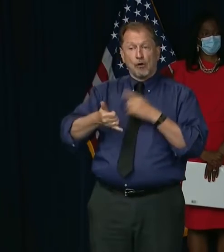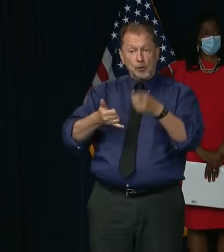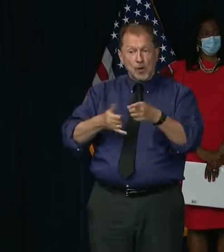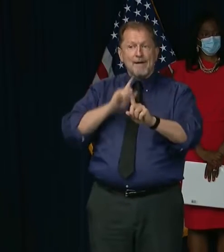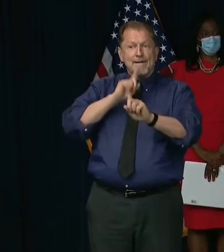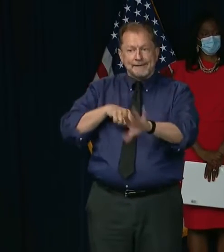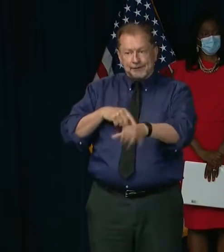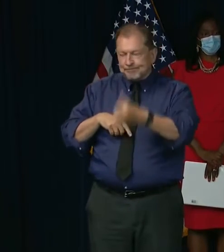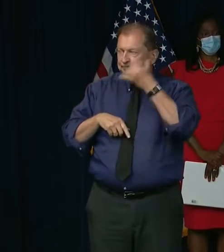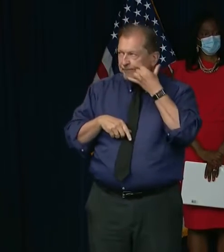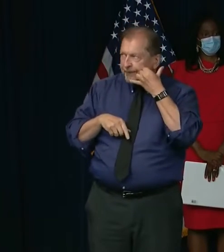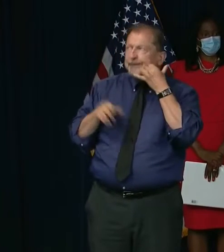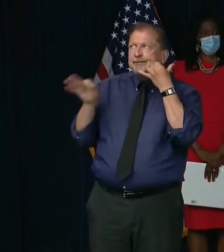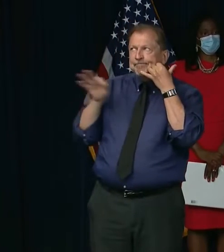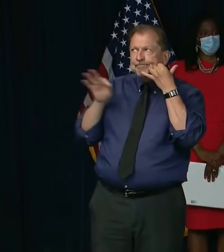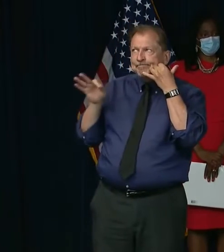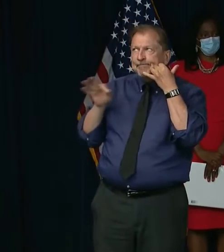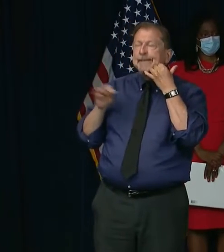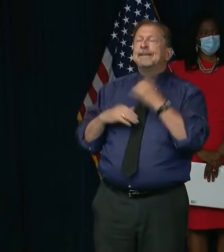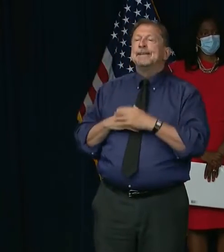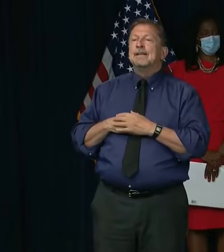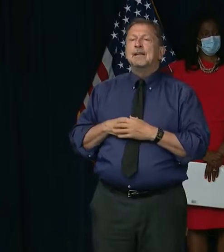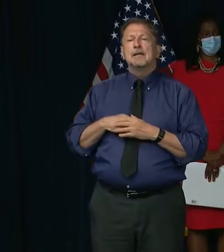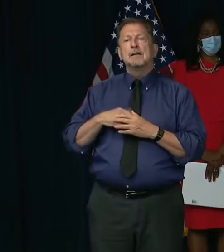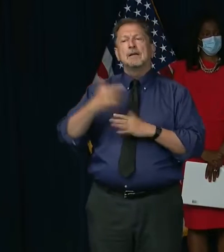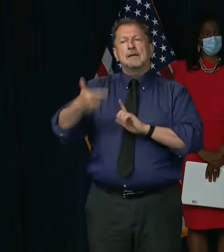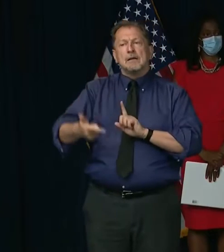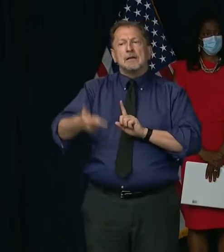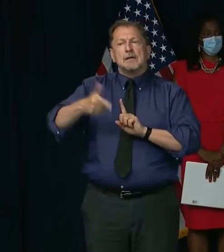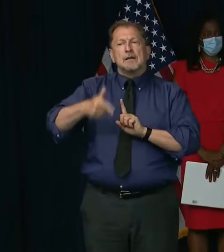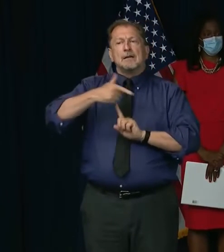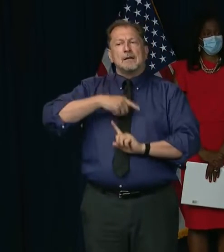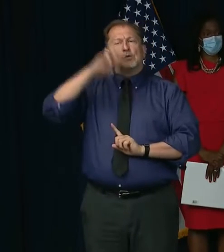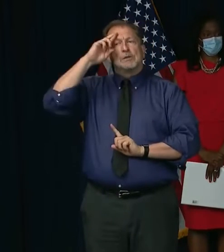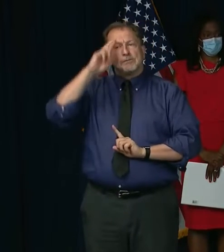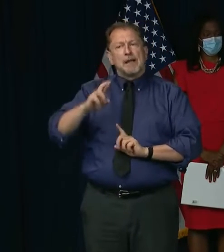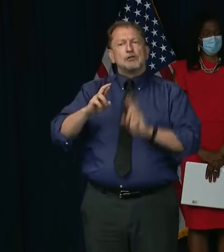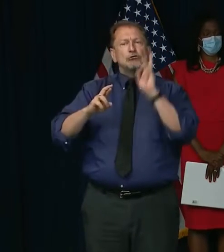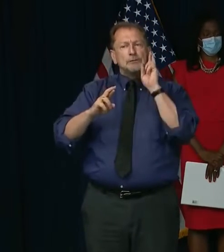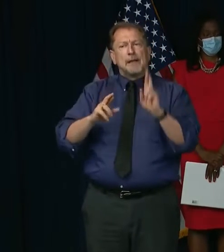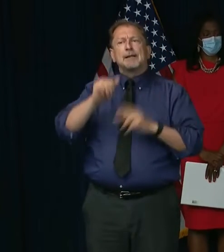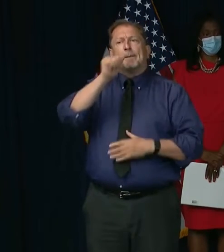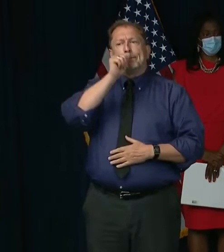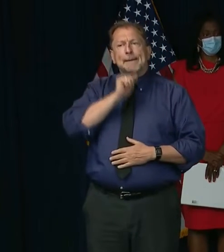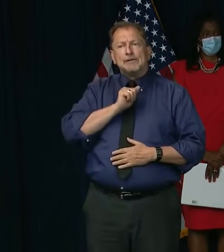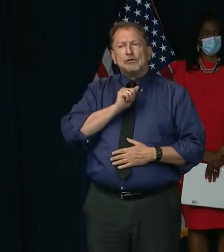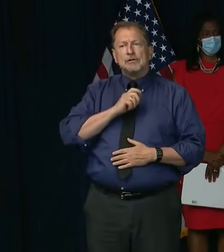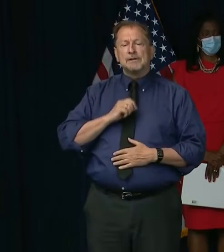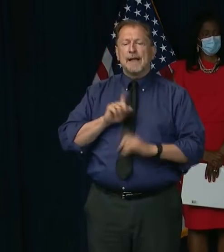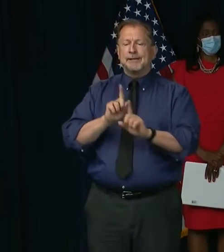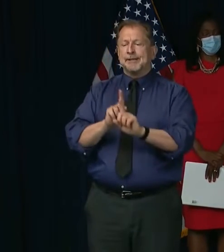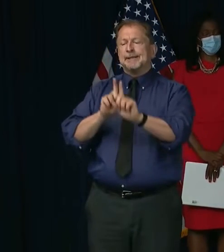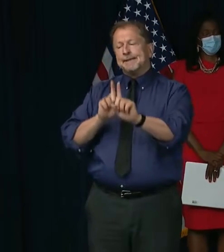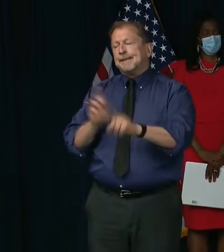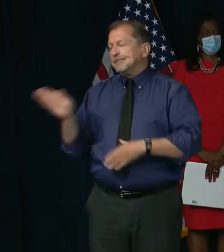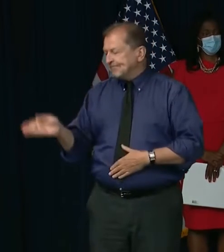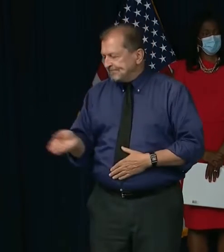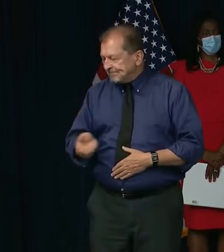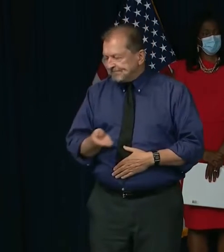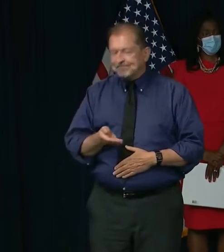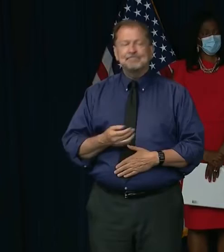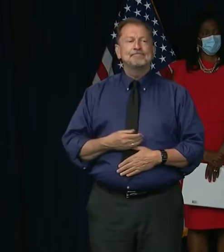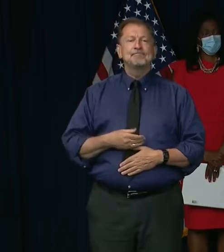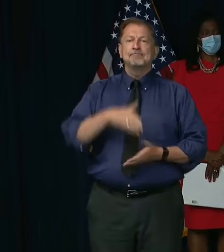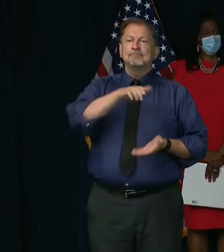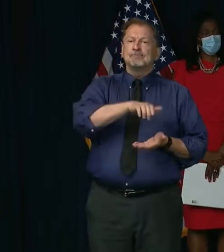Wait your turn with grace and patience and respectfully give people the distance they need. Clean your hands.